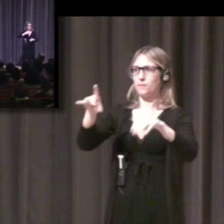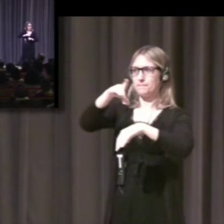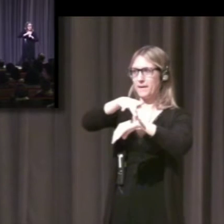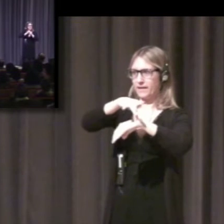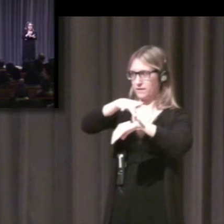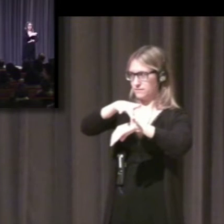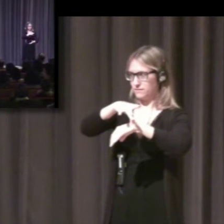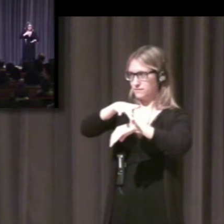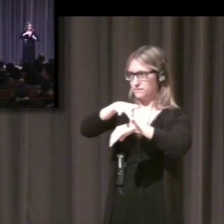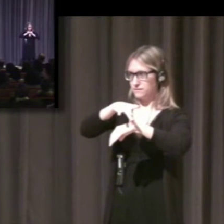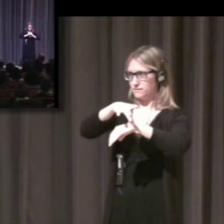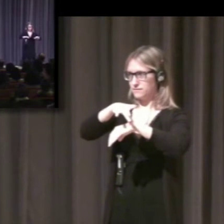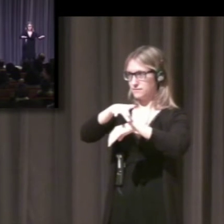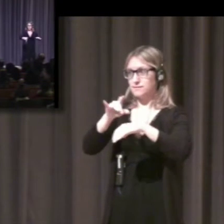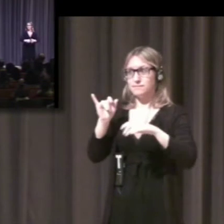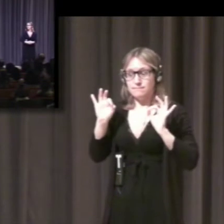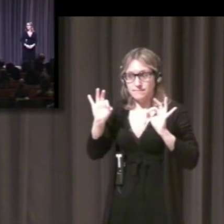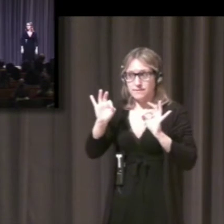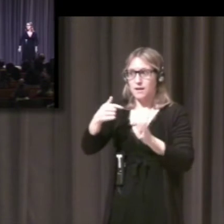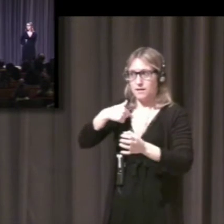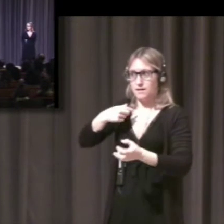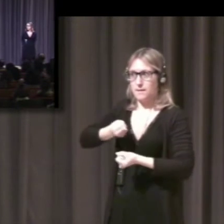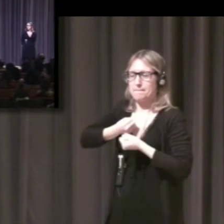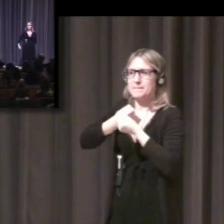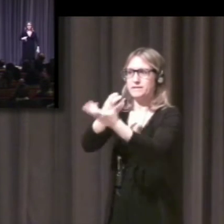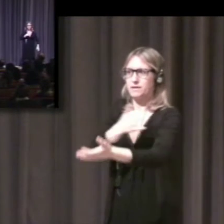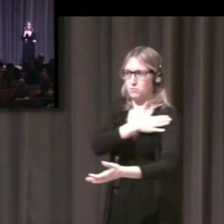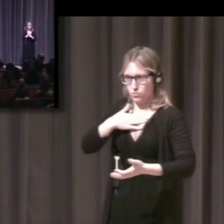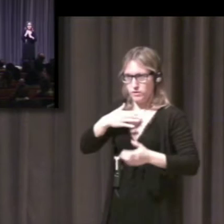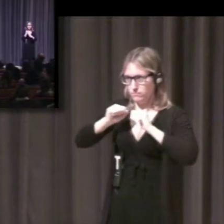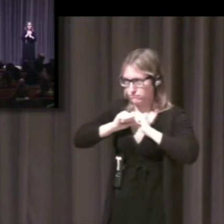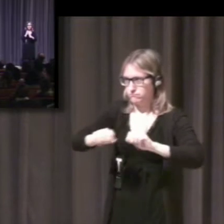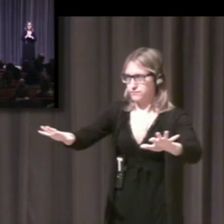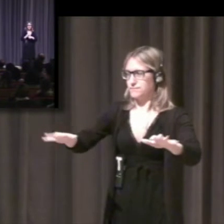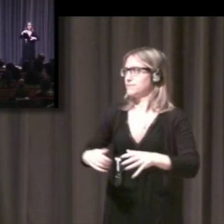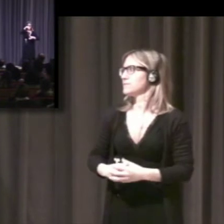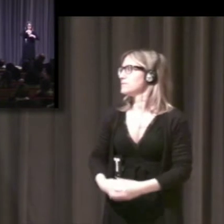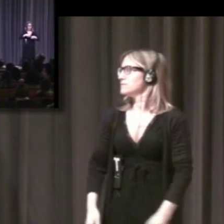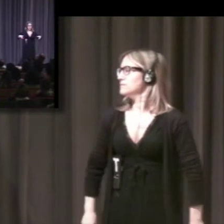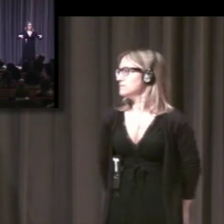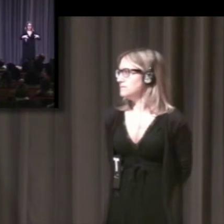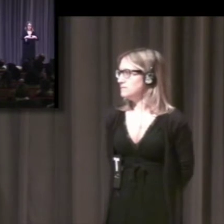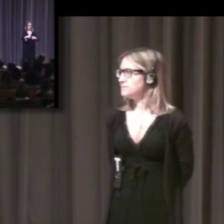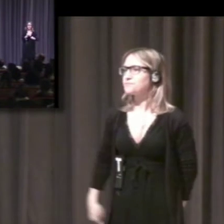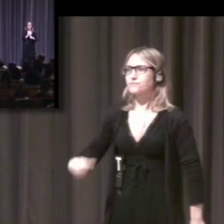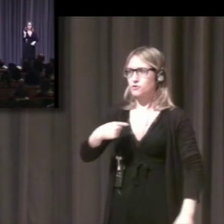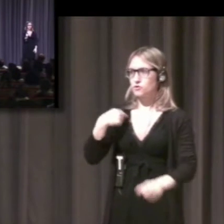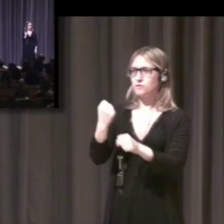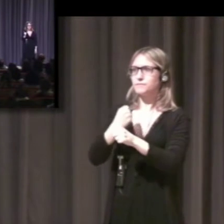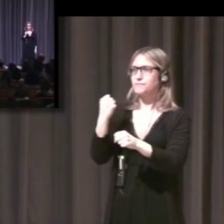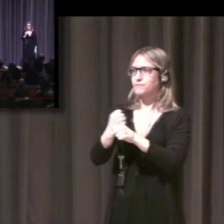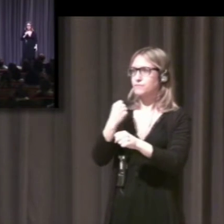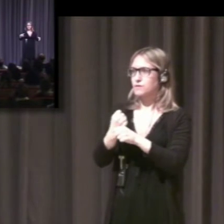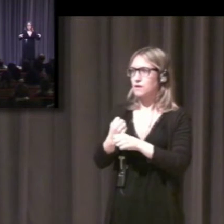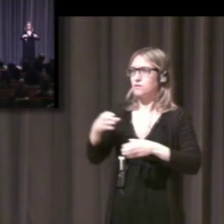I work with a team of people. It isn't just me. We are seven